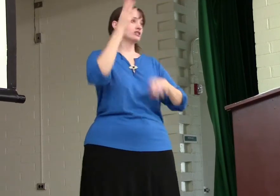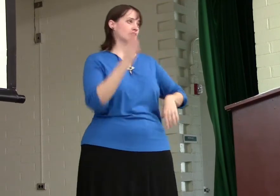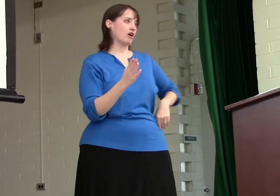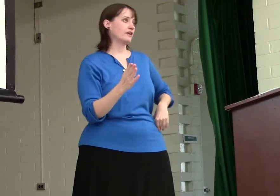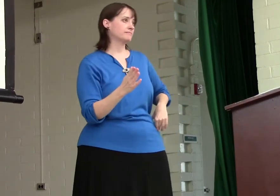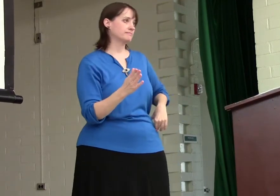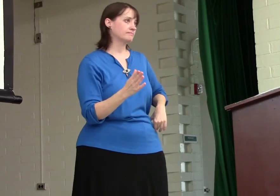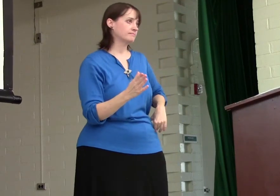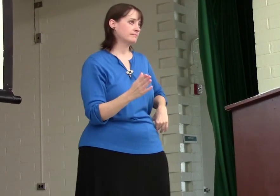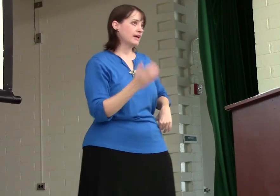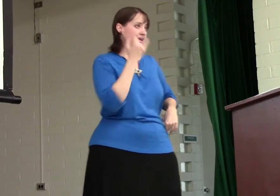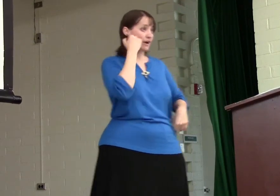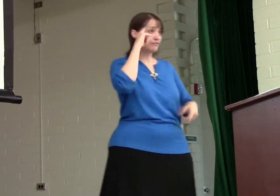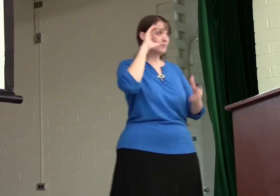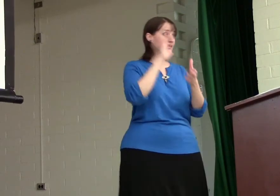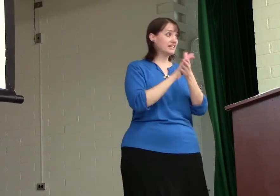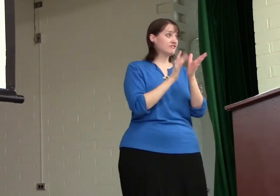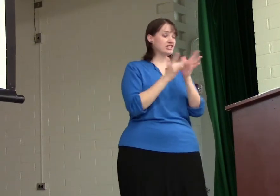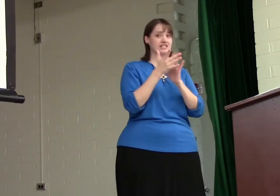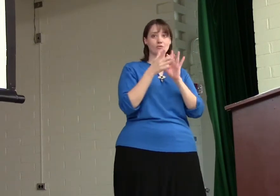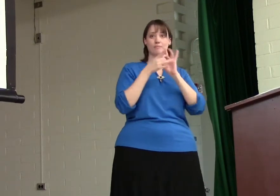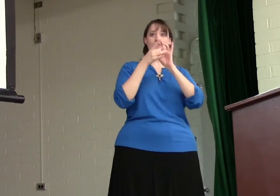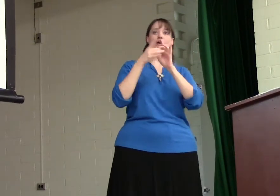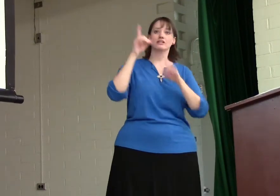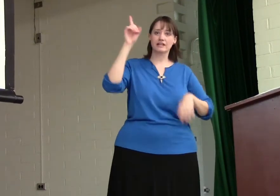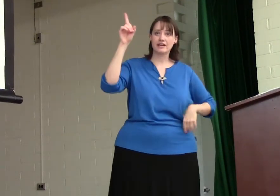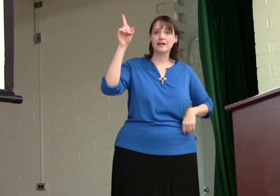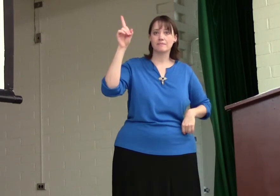to God. Now, if we believe Jesus and we belong to Him,